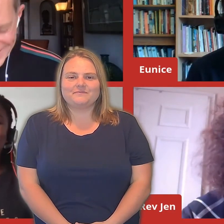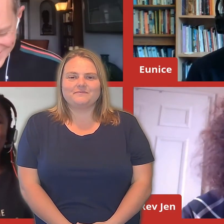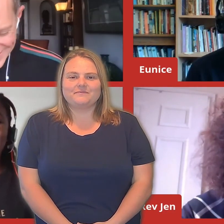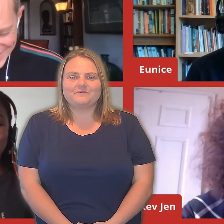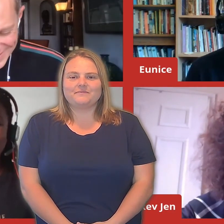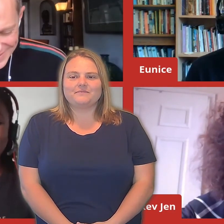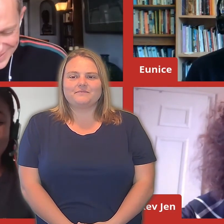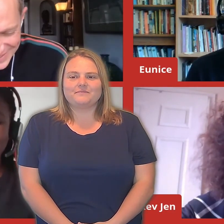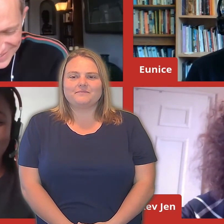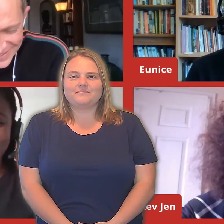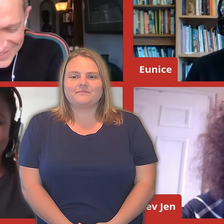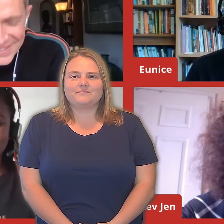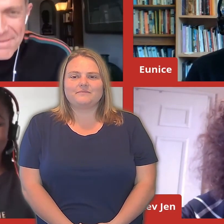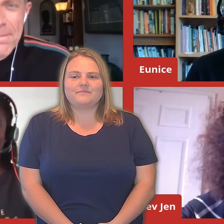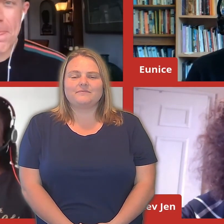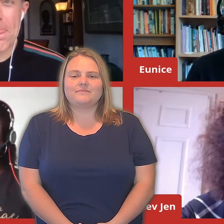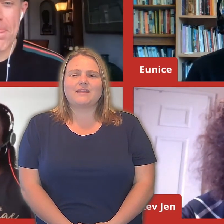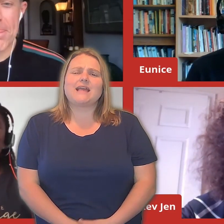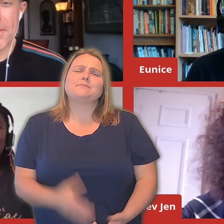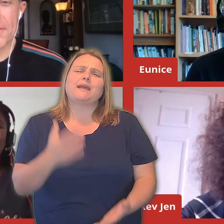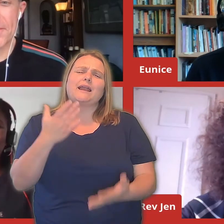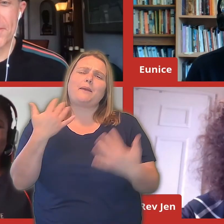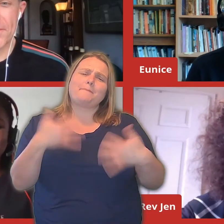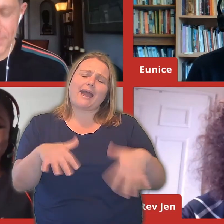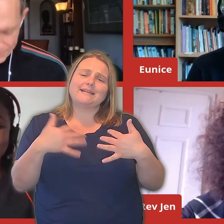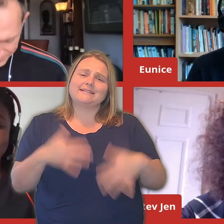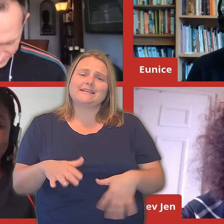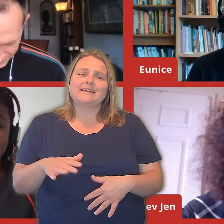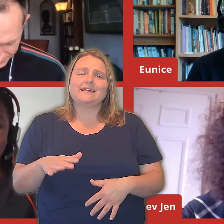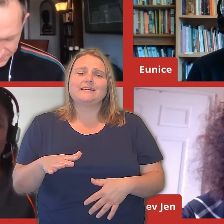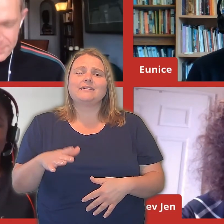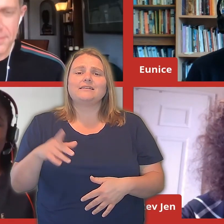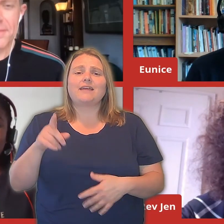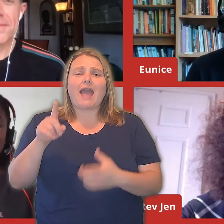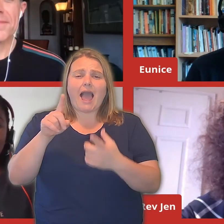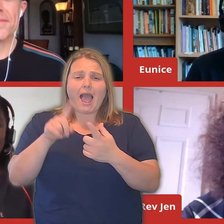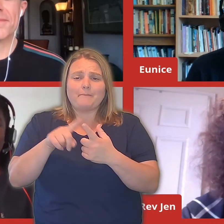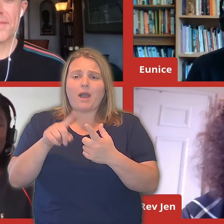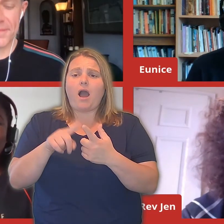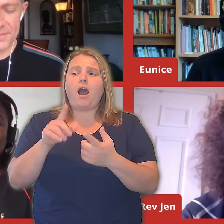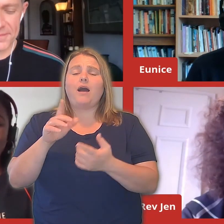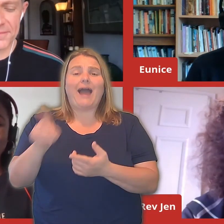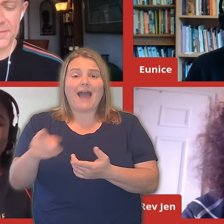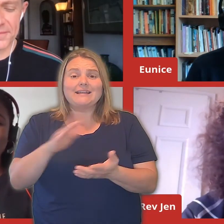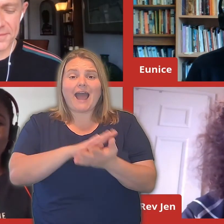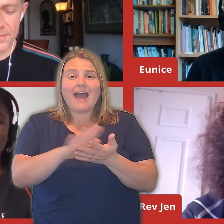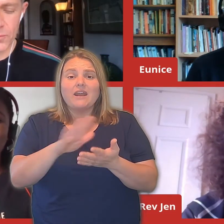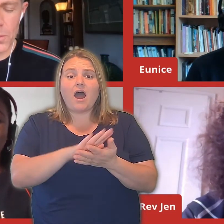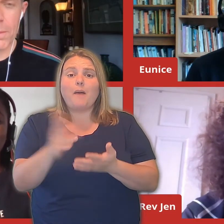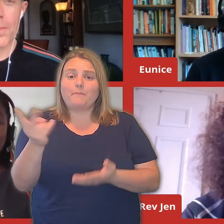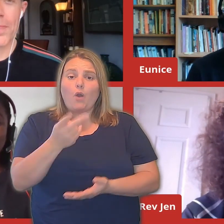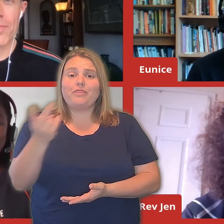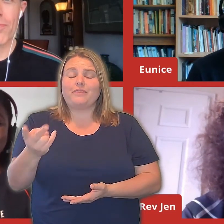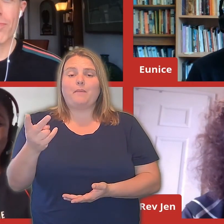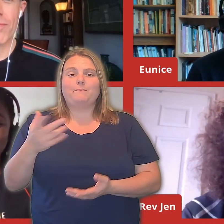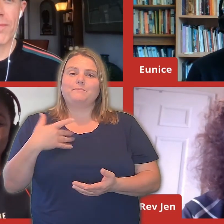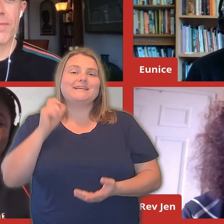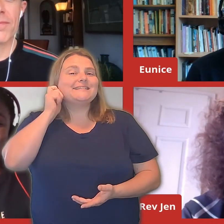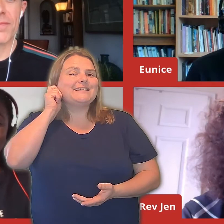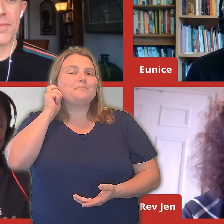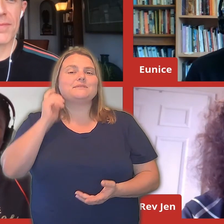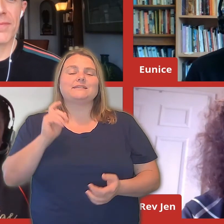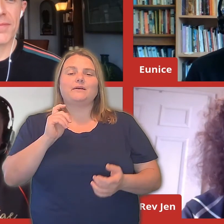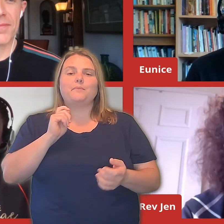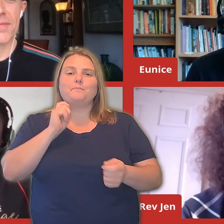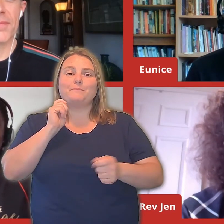It's been absolutely beautiful hearing from Emma Hardy and hearing from Hannah. Top tips being, you know, just be brave and be the change,